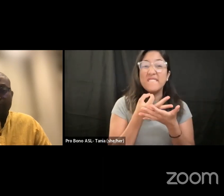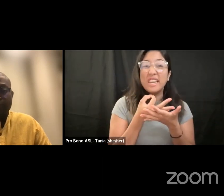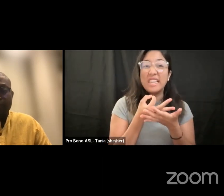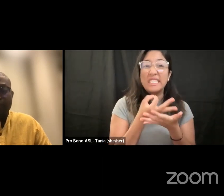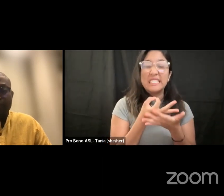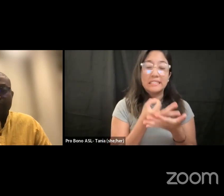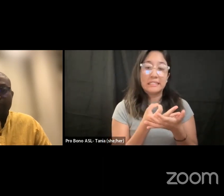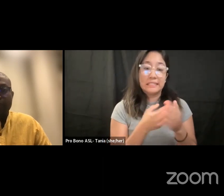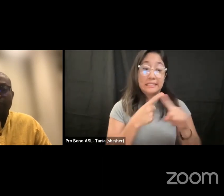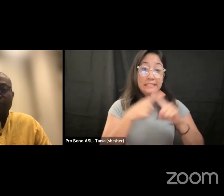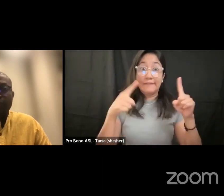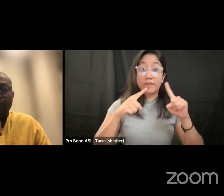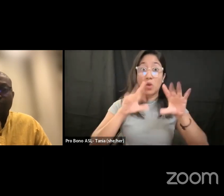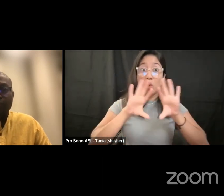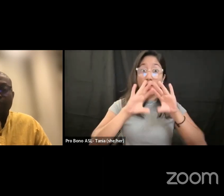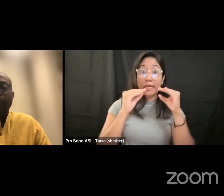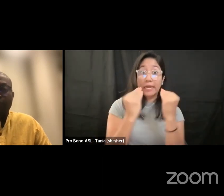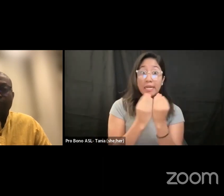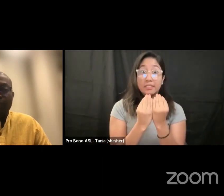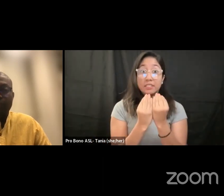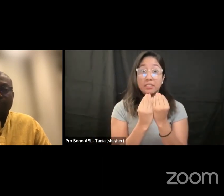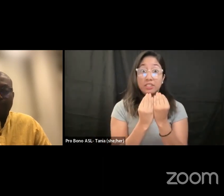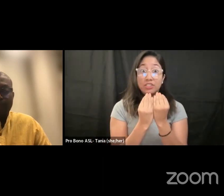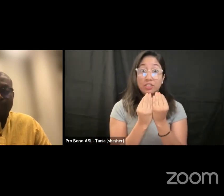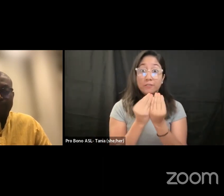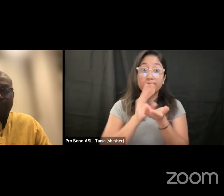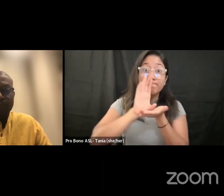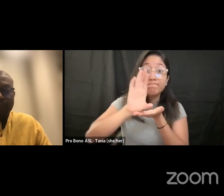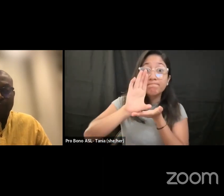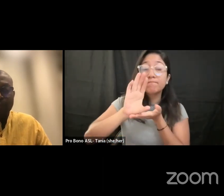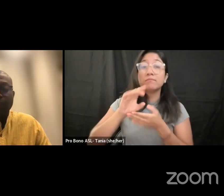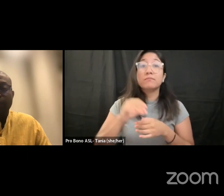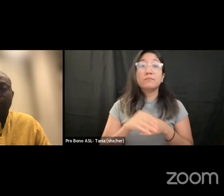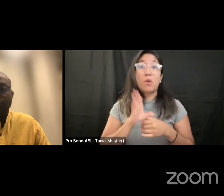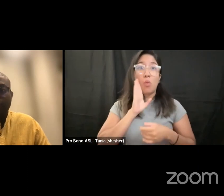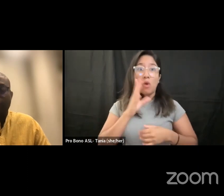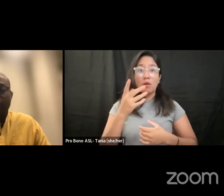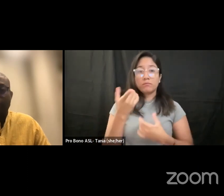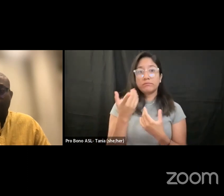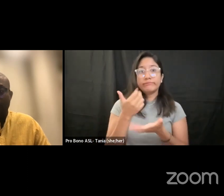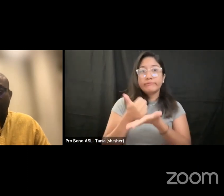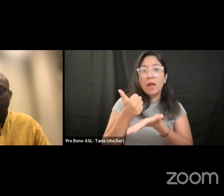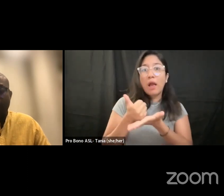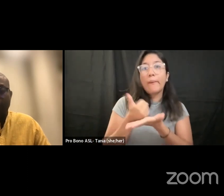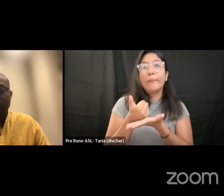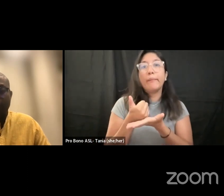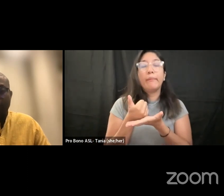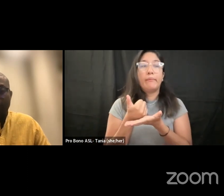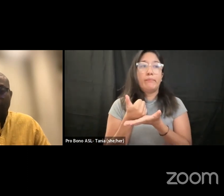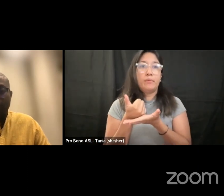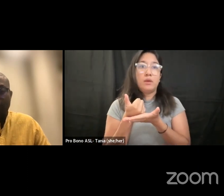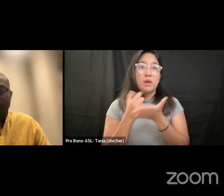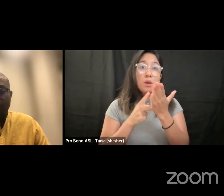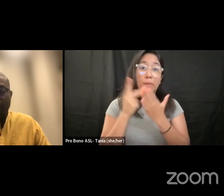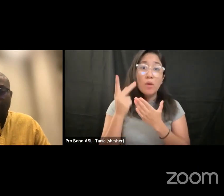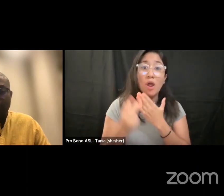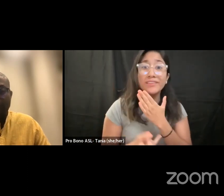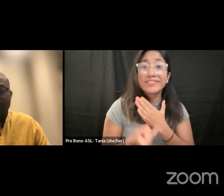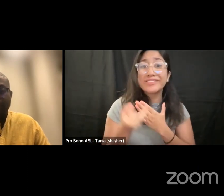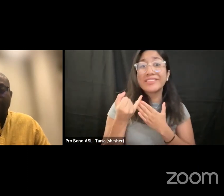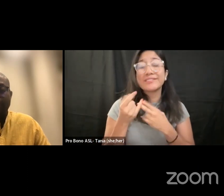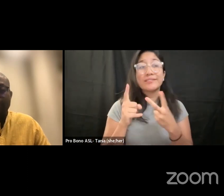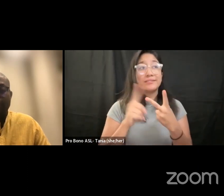organizations put into a fund to help drive um projects um